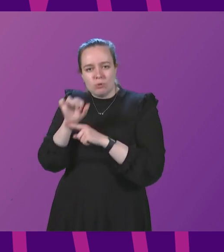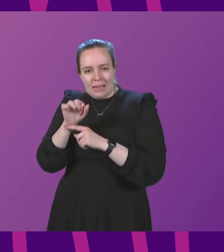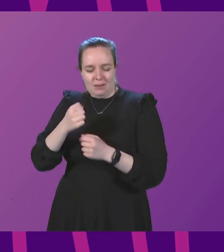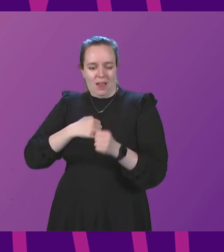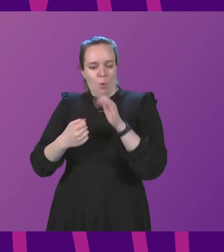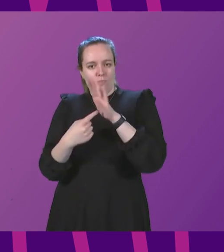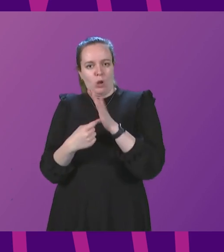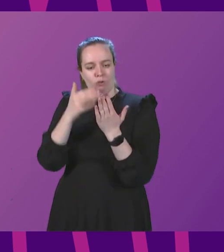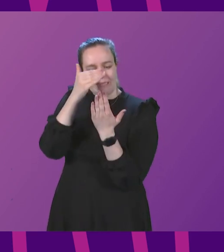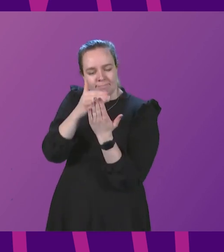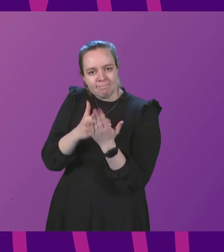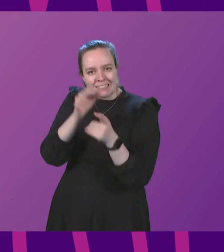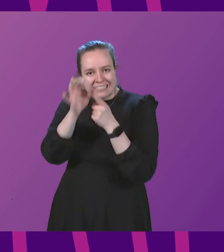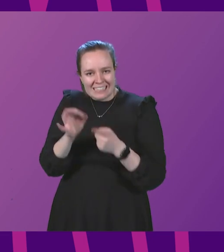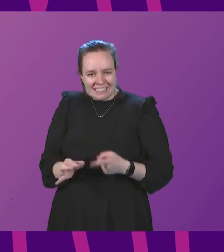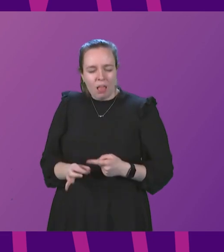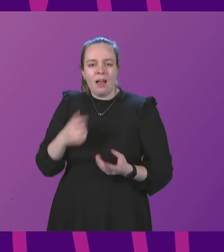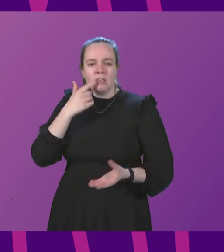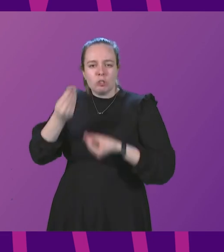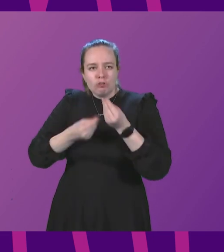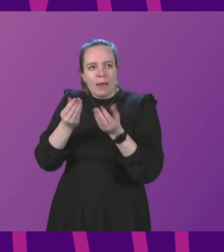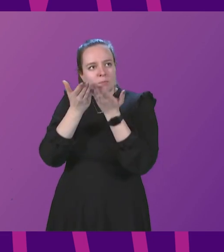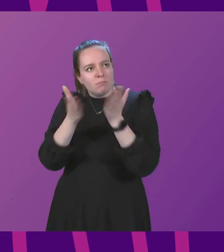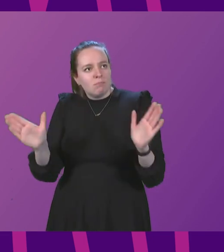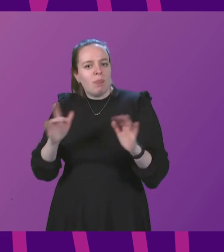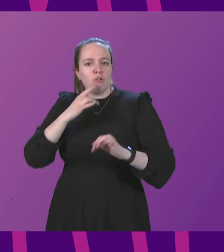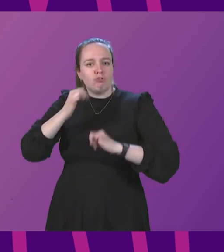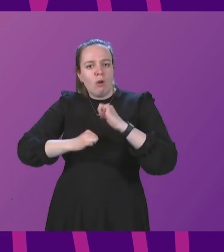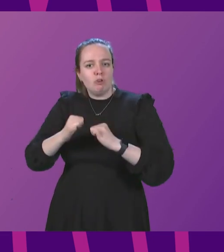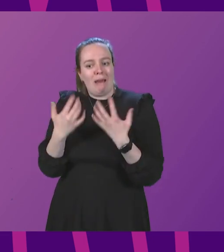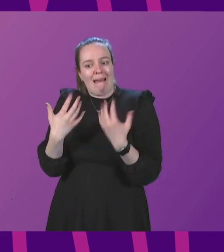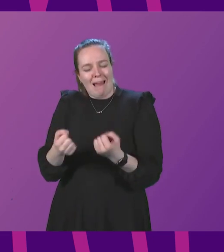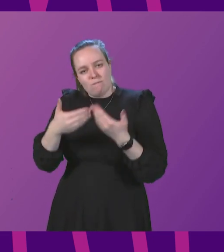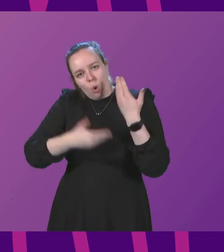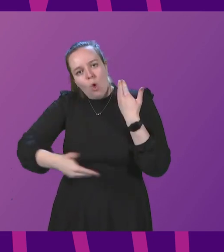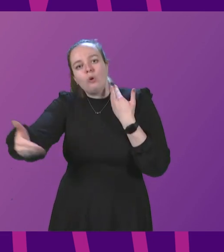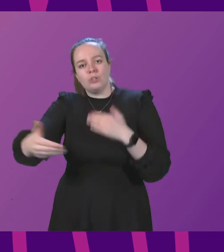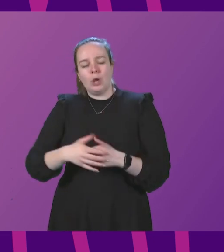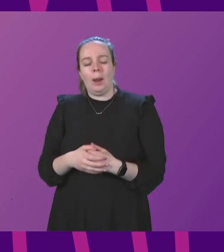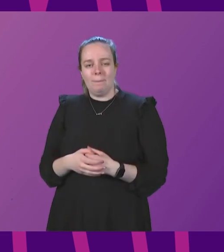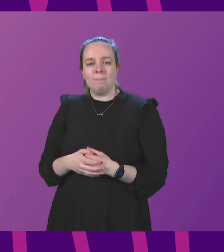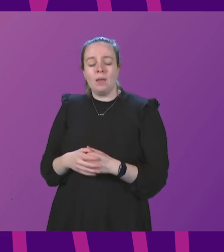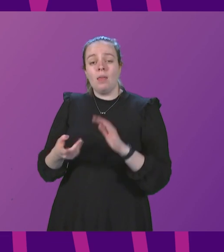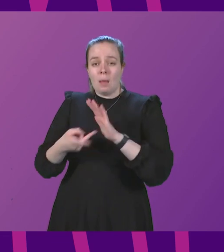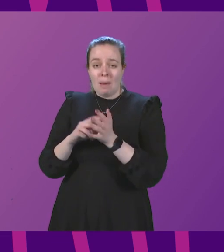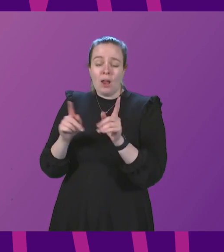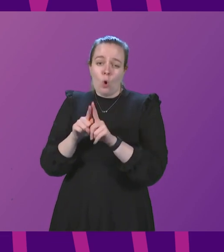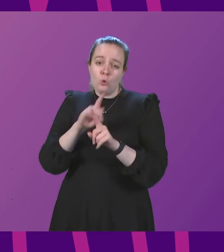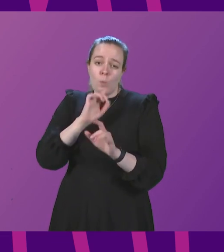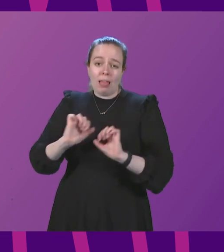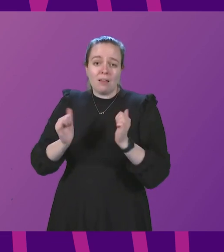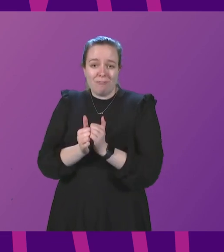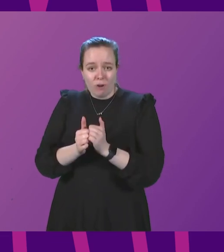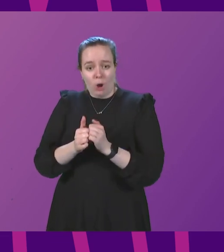detail and describing the scale of infrastructure that will remain in place for the longer term. The plan will also confirm the